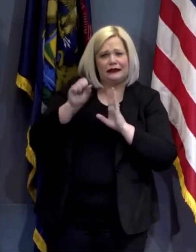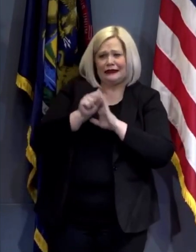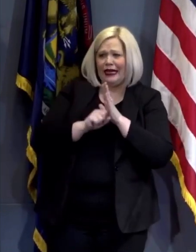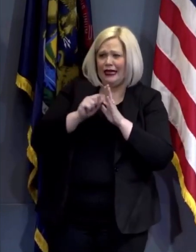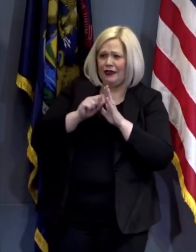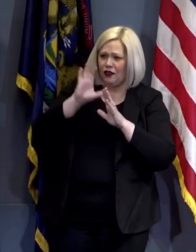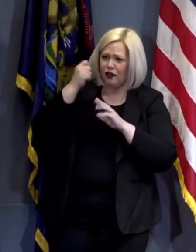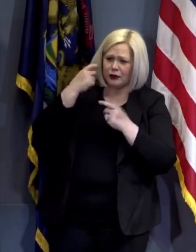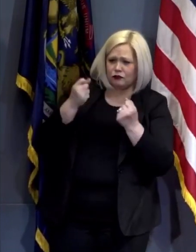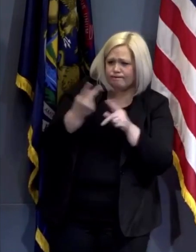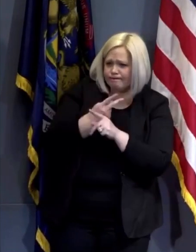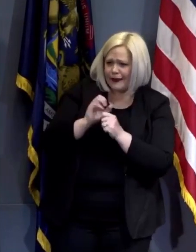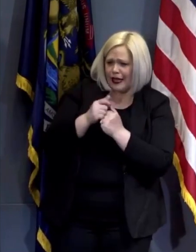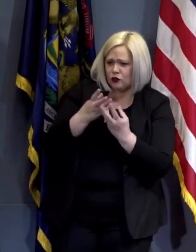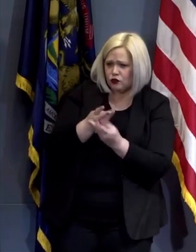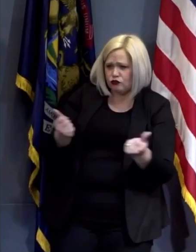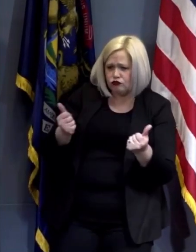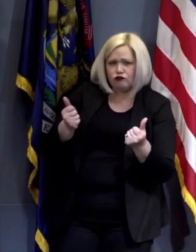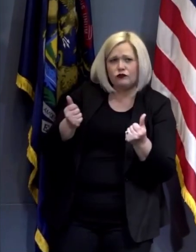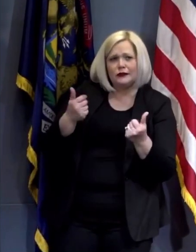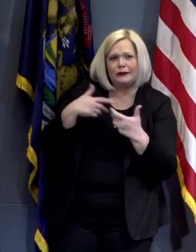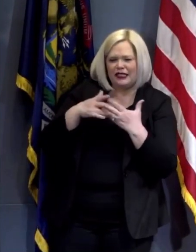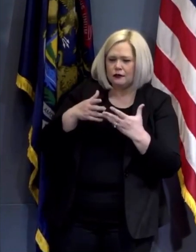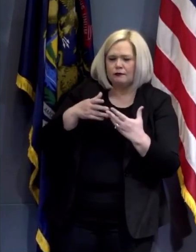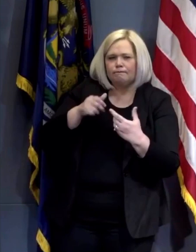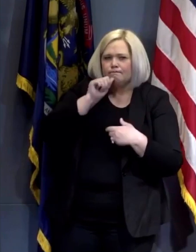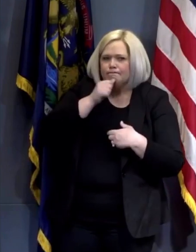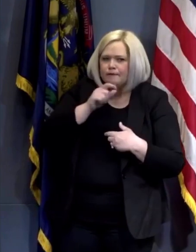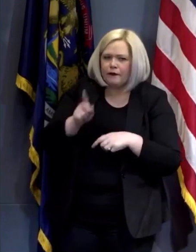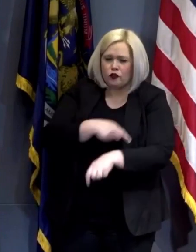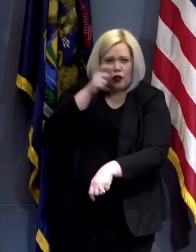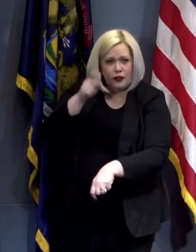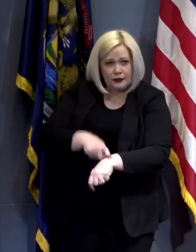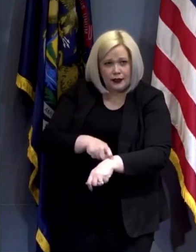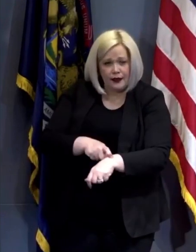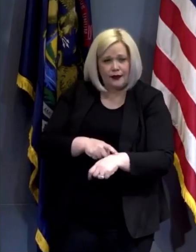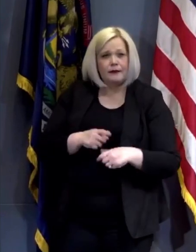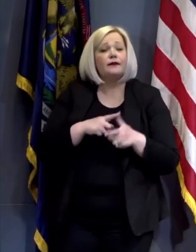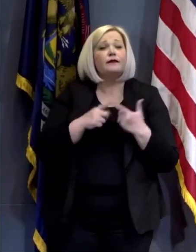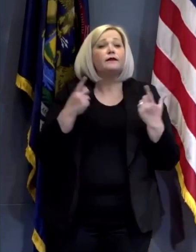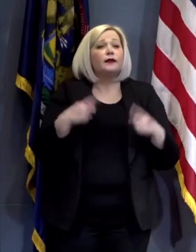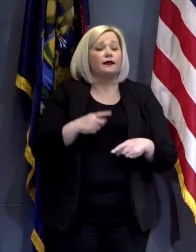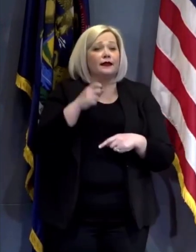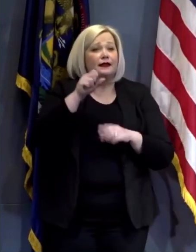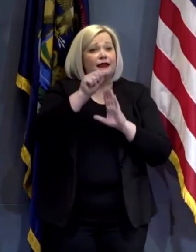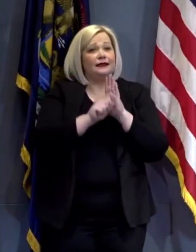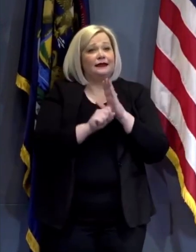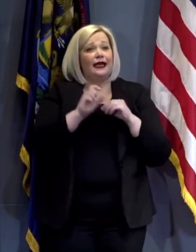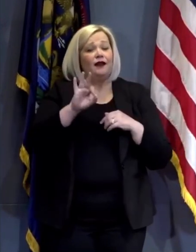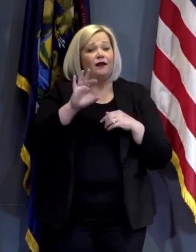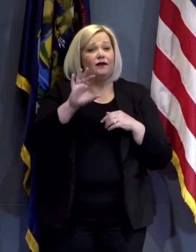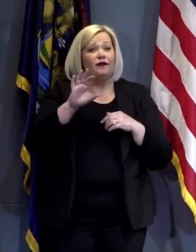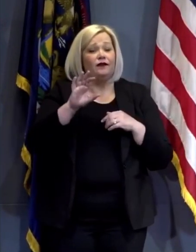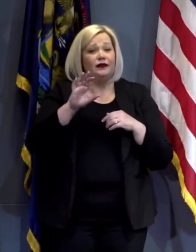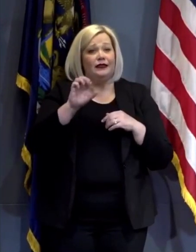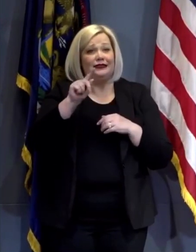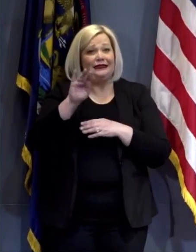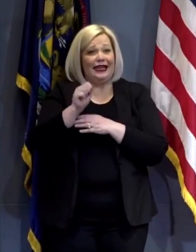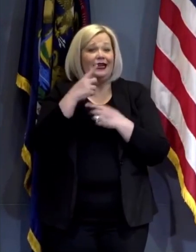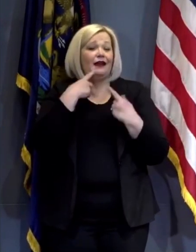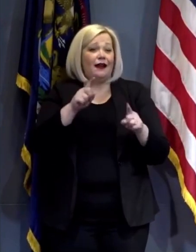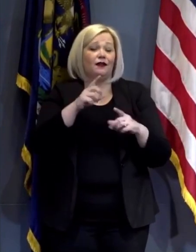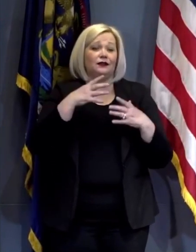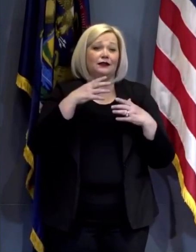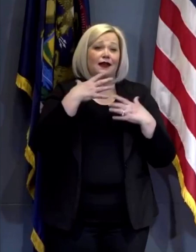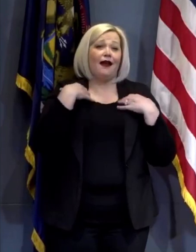that's why this task force exists to take action. And then in the state of the state address this year Governor Whitmer announced the Healthy Moms Healthy Babies